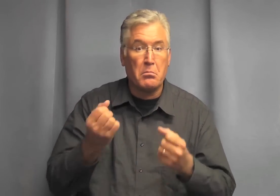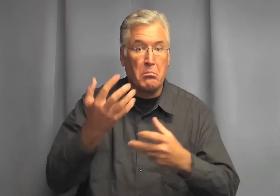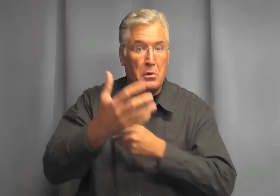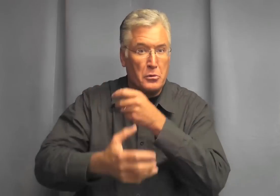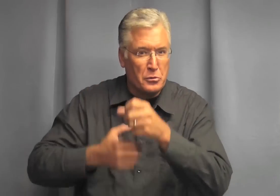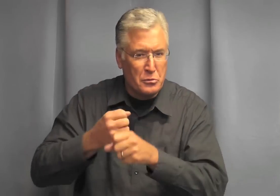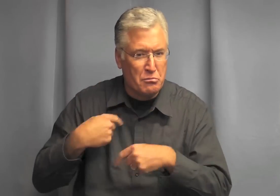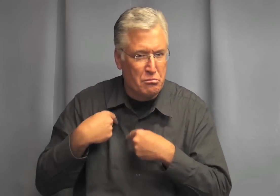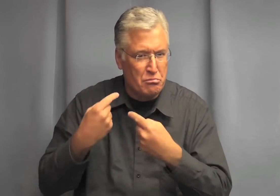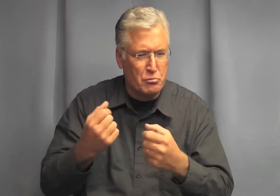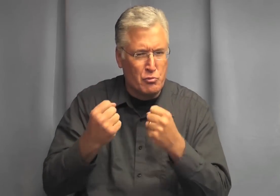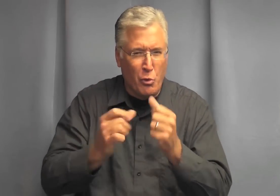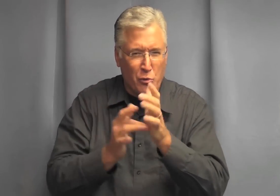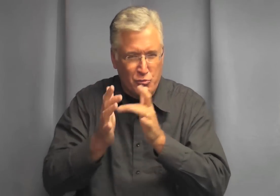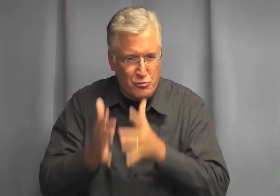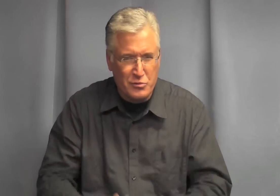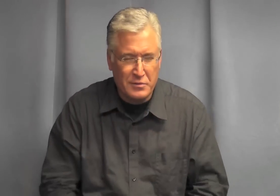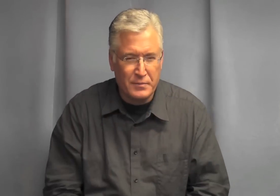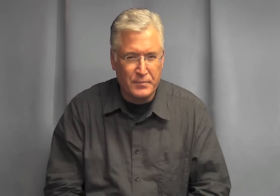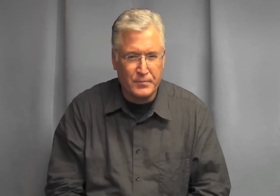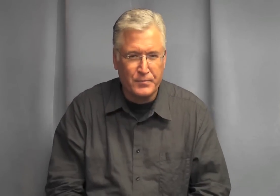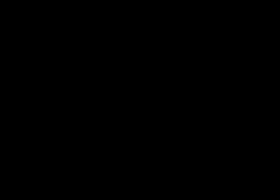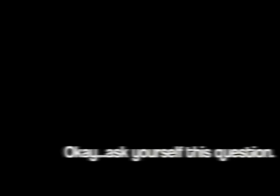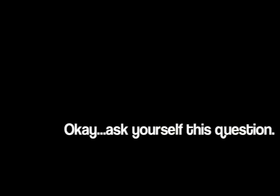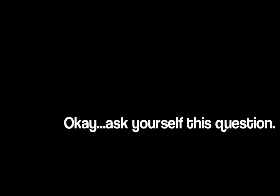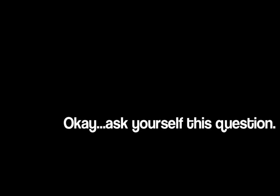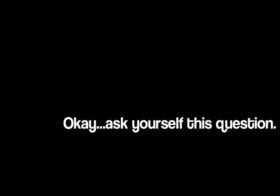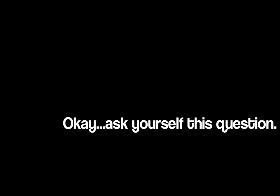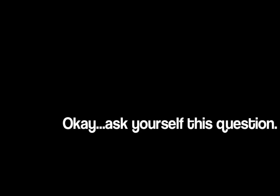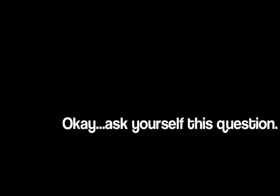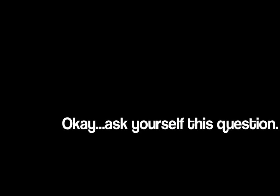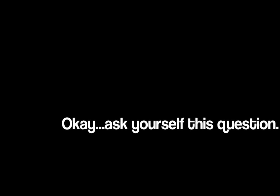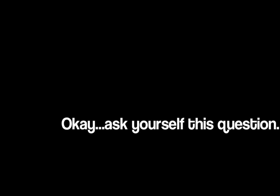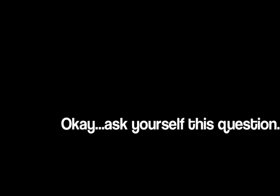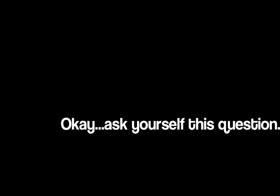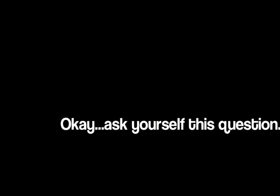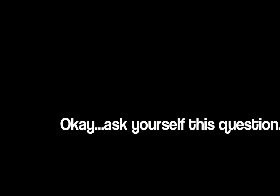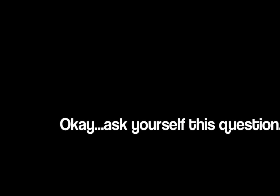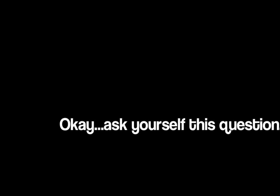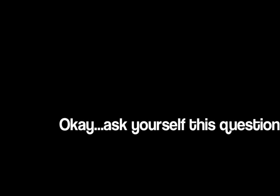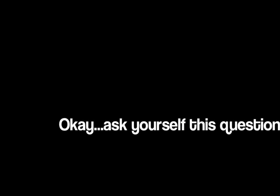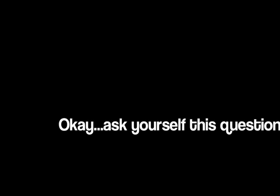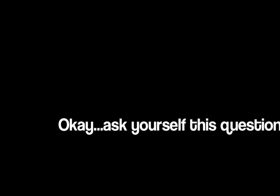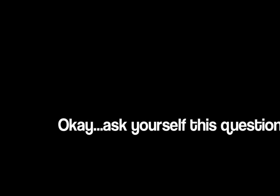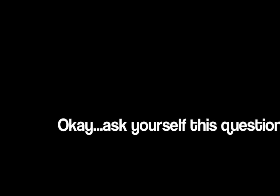i have been for many years a strong christian okay well ask yourself this question